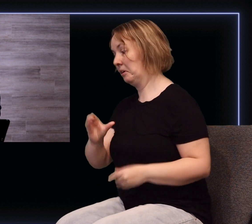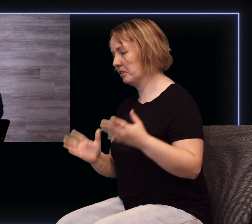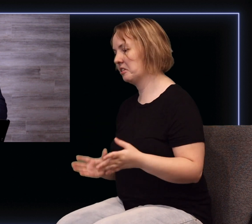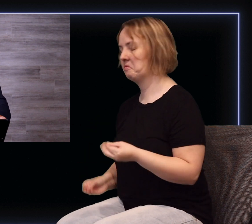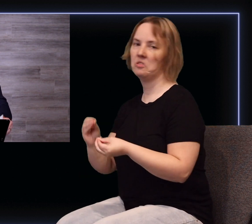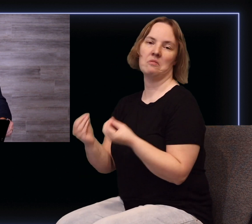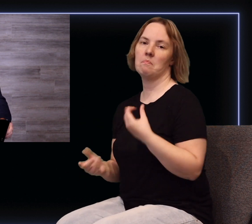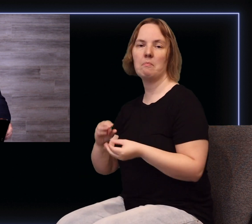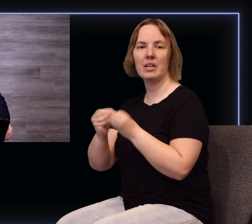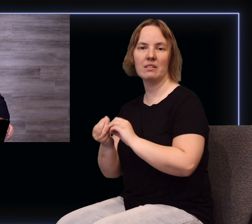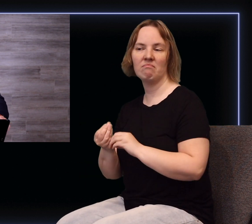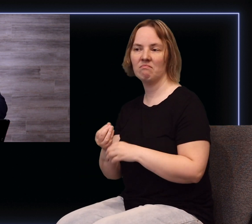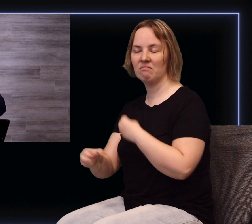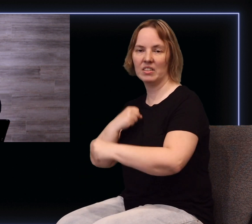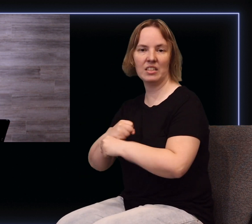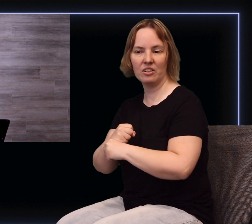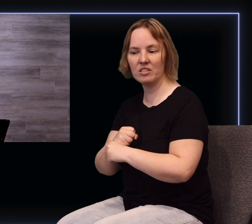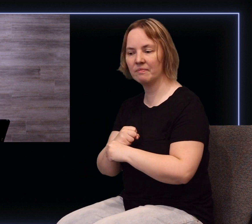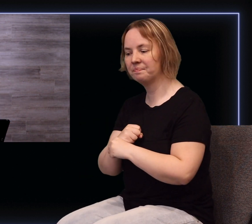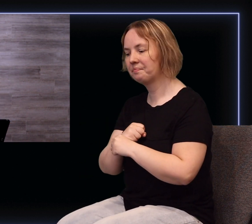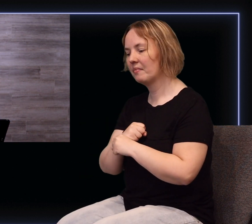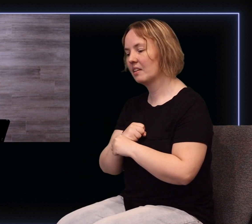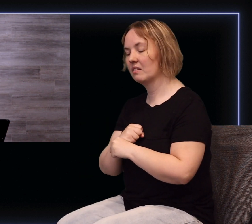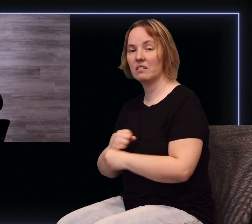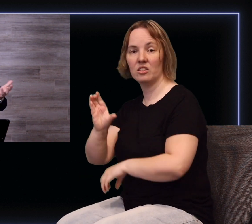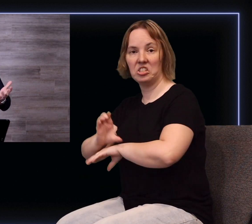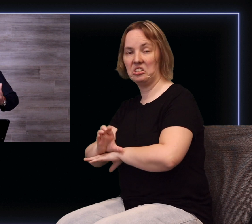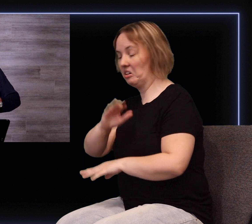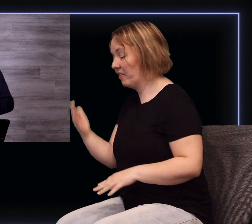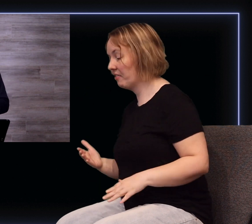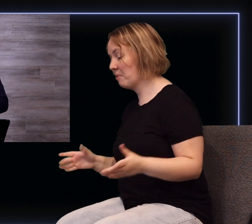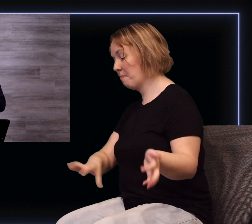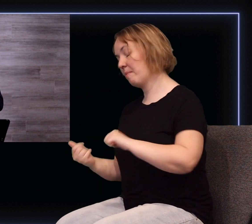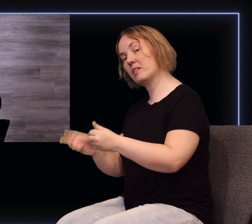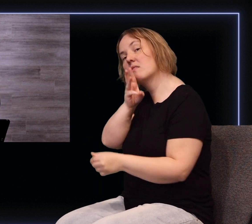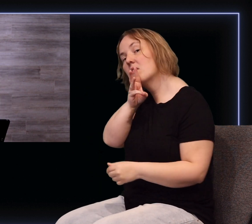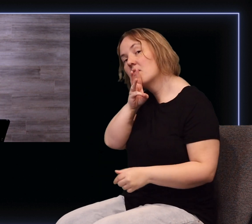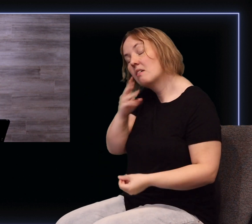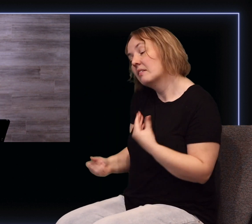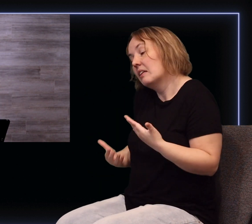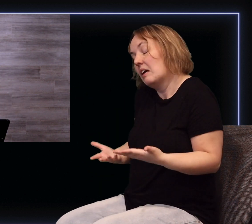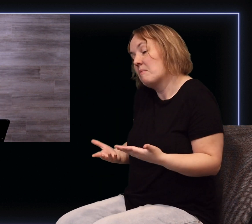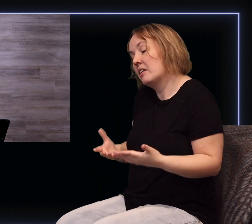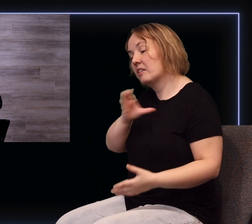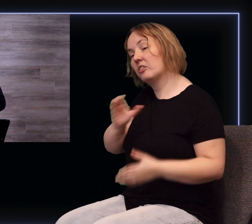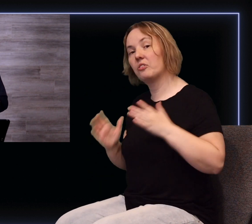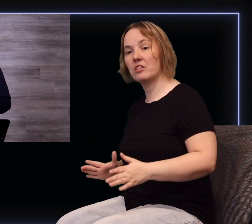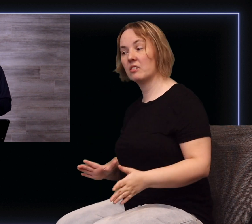a number of years in the church and yet they've never been baptized in water, for example. How many Christians are there who've been baptized